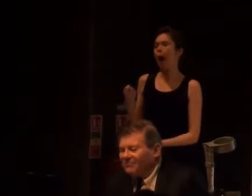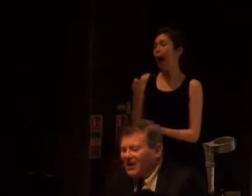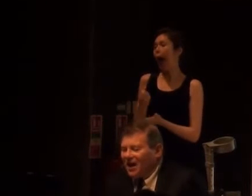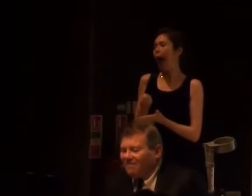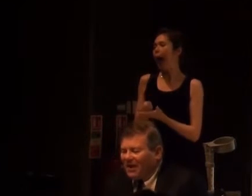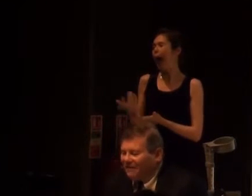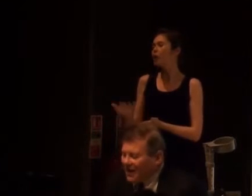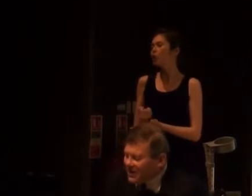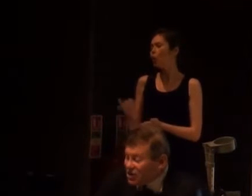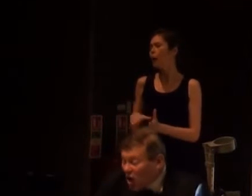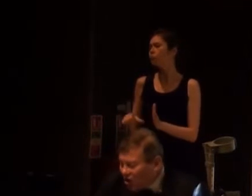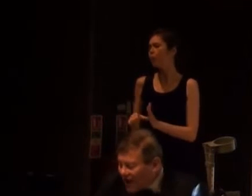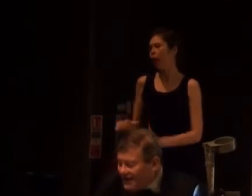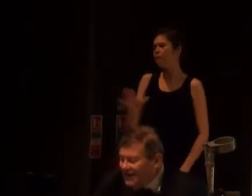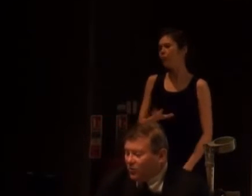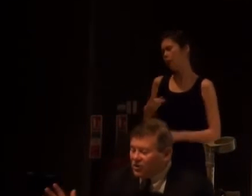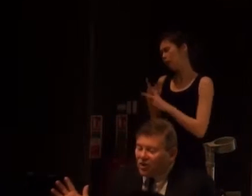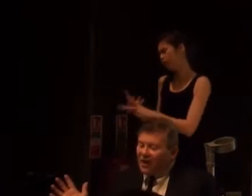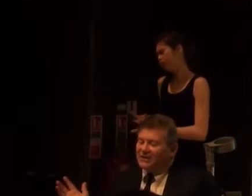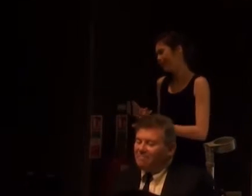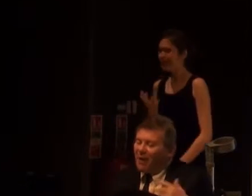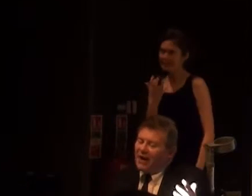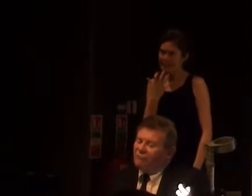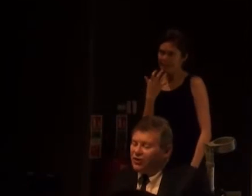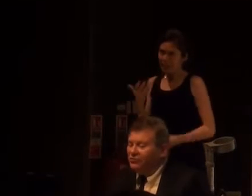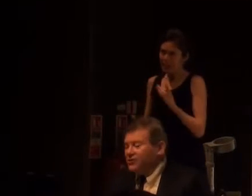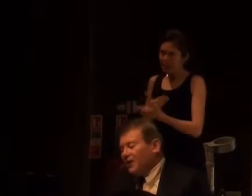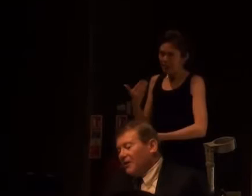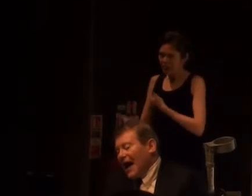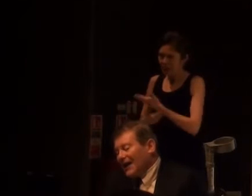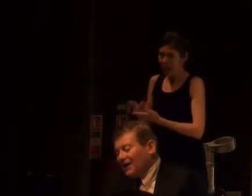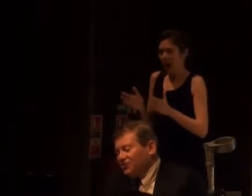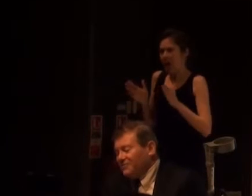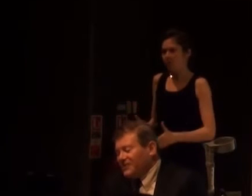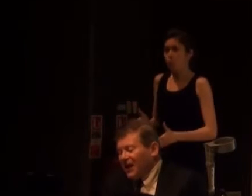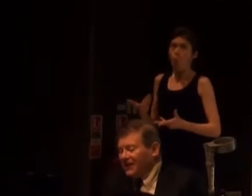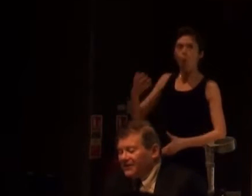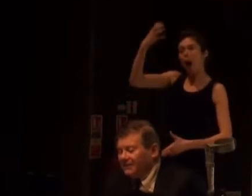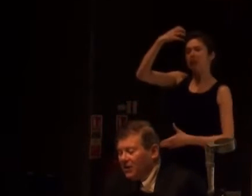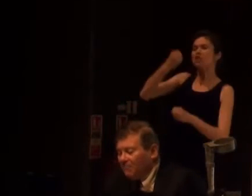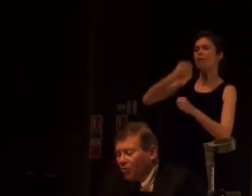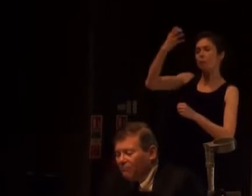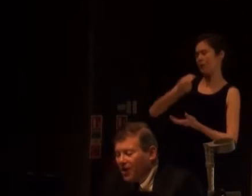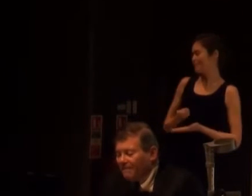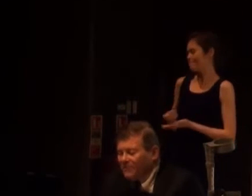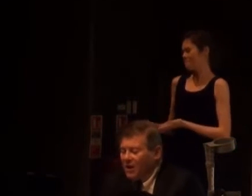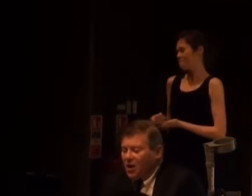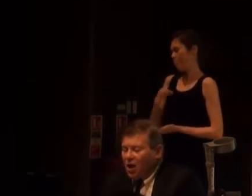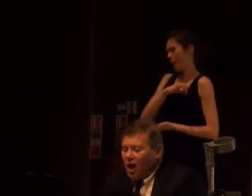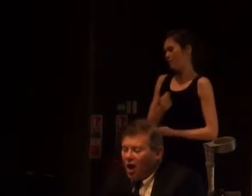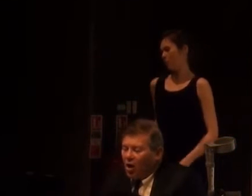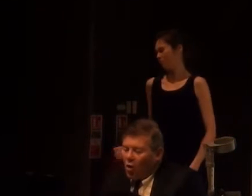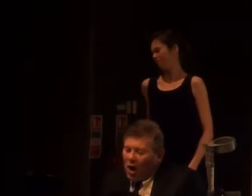drudgingly kept alive by their families, tolerated or tolerated by reduced handouts from the state in modern Britain.